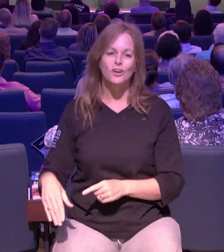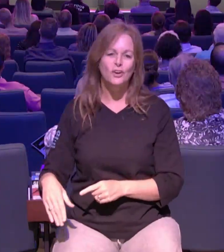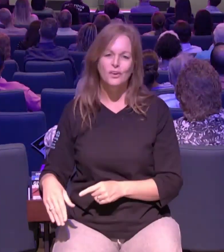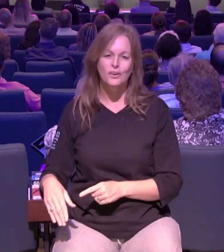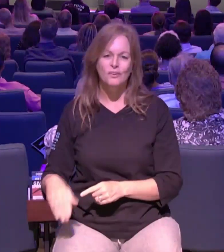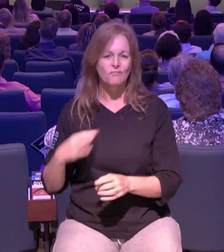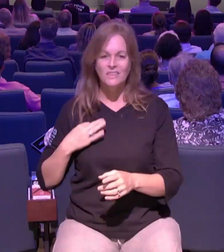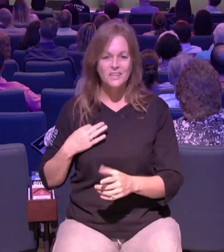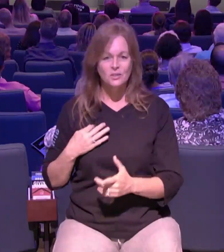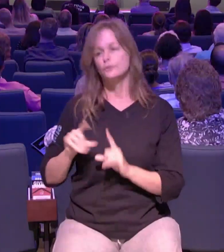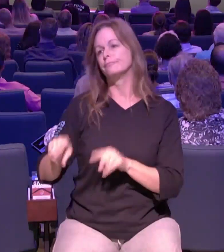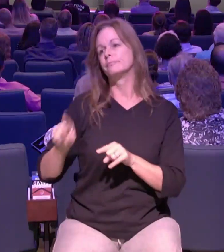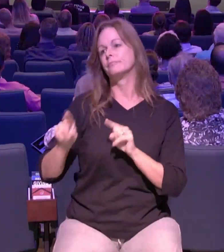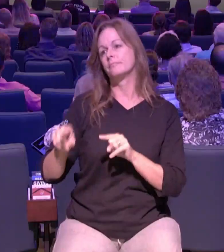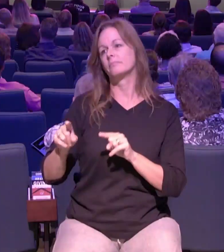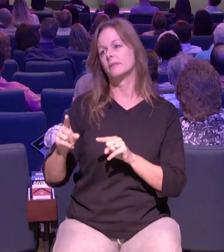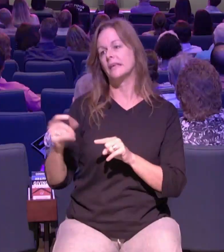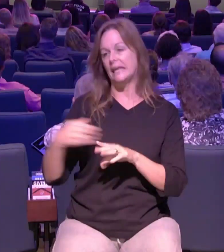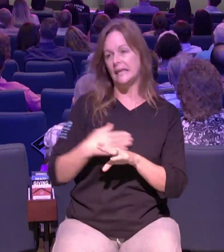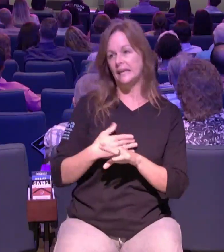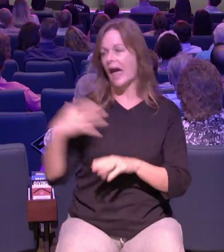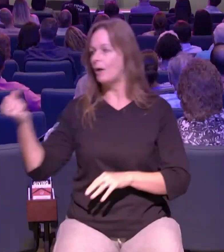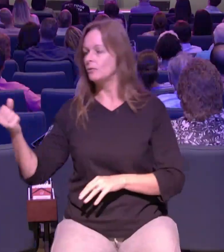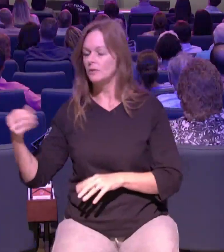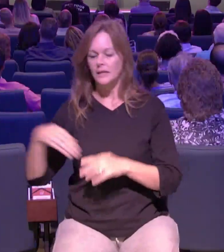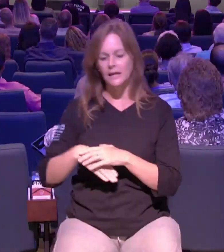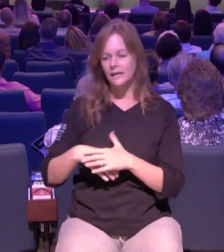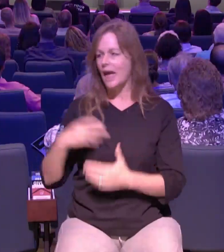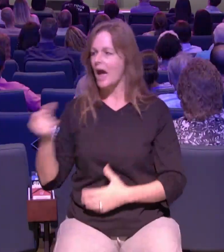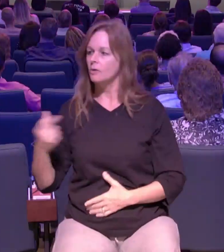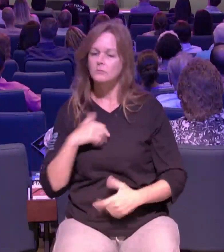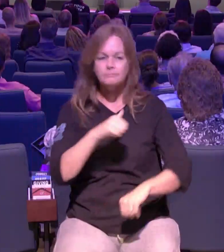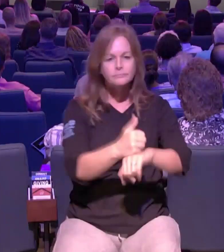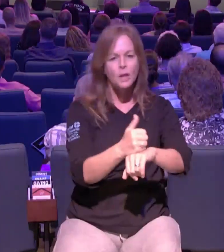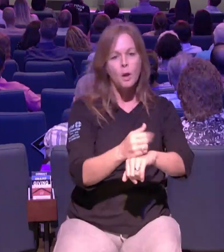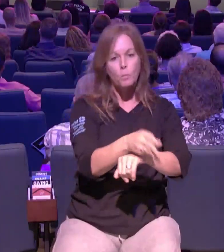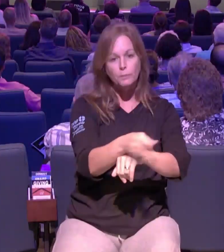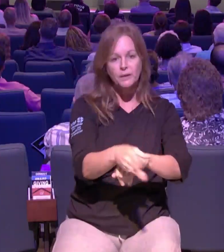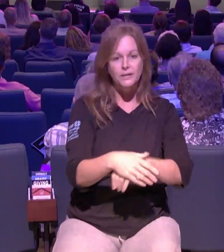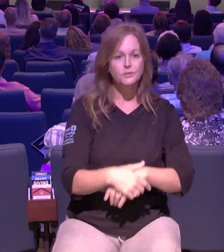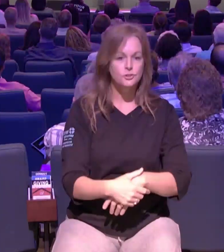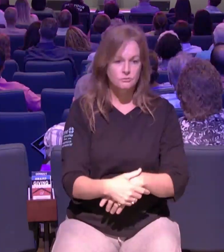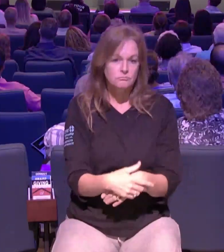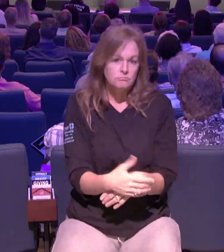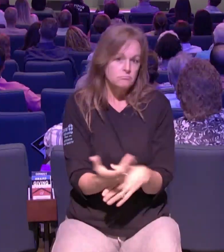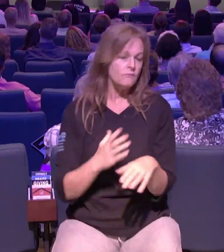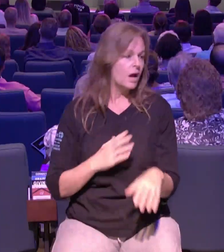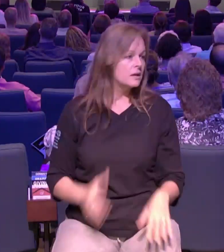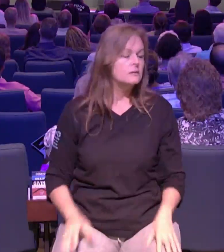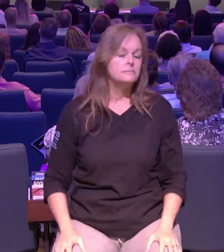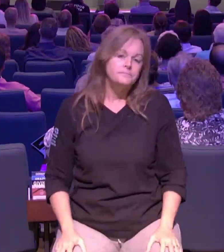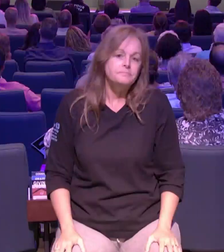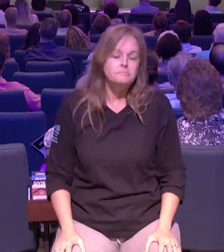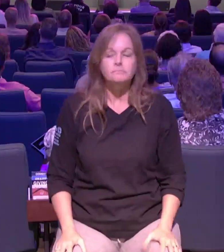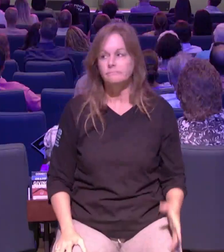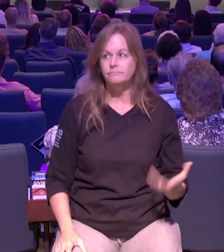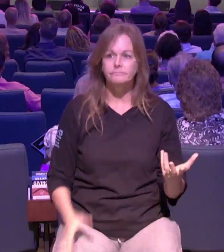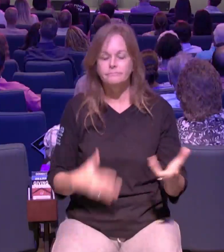so she jumped in and they said she said where do you need to be and they said if you go down to students that'd be great so she went down there she didn't think she had anything to offer she said i don't